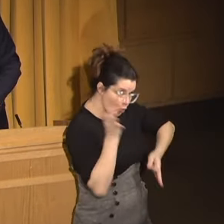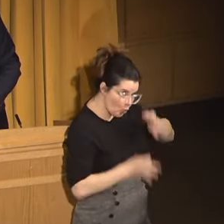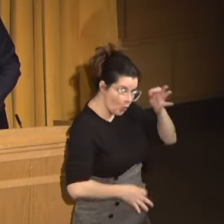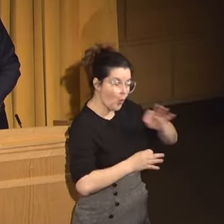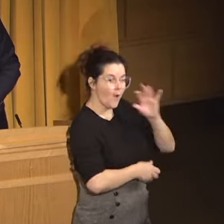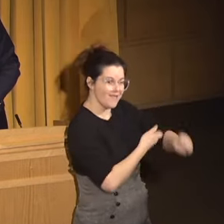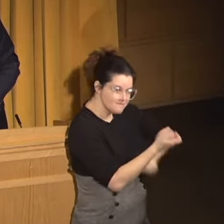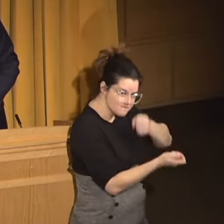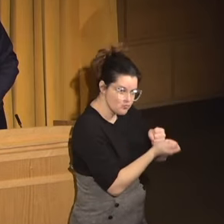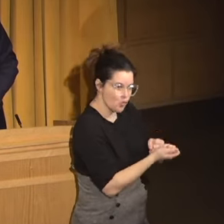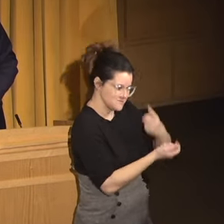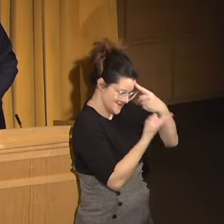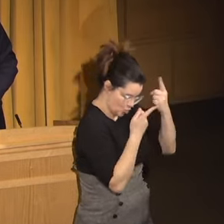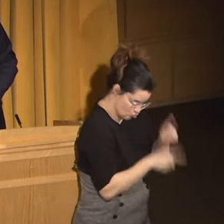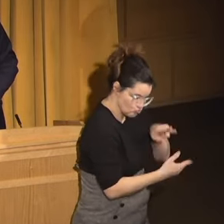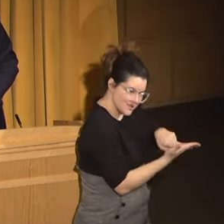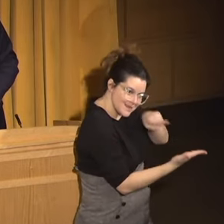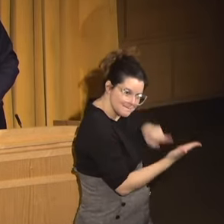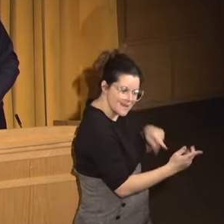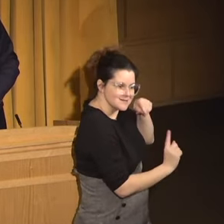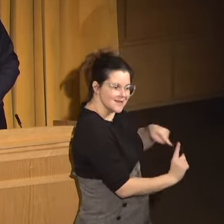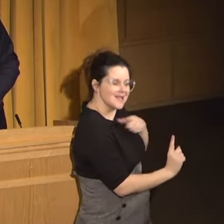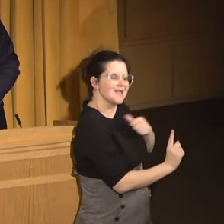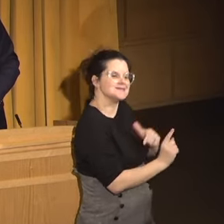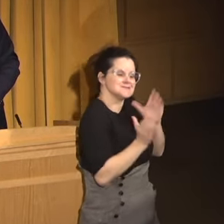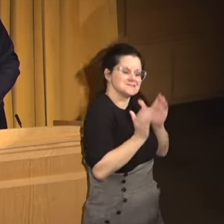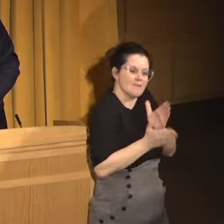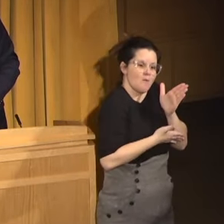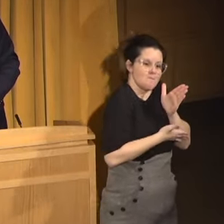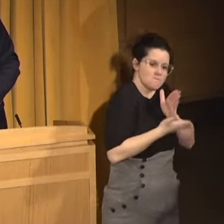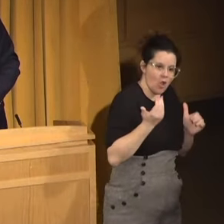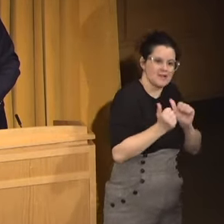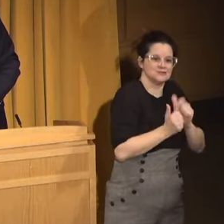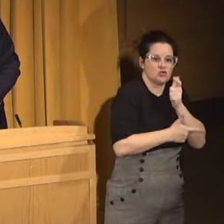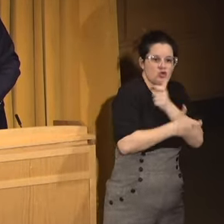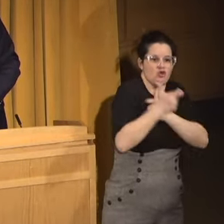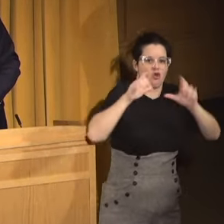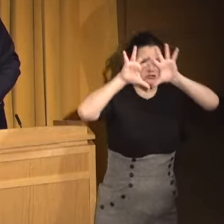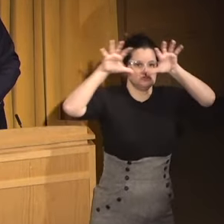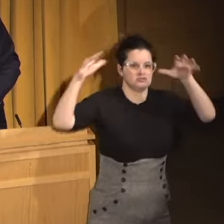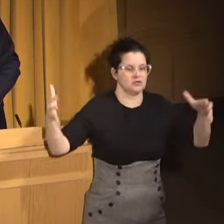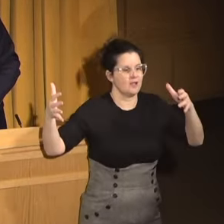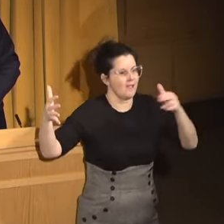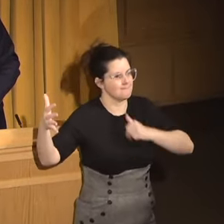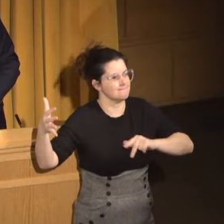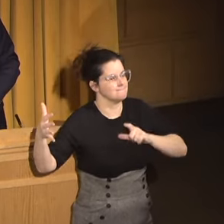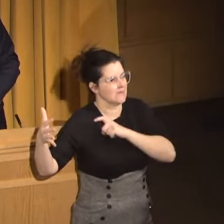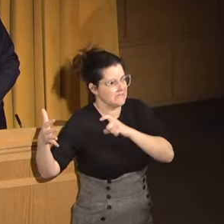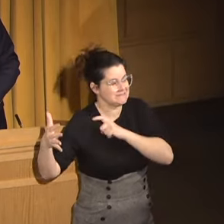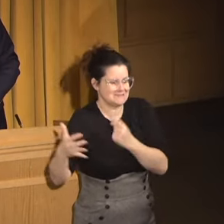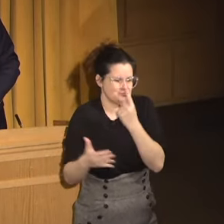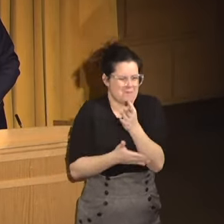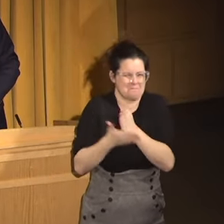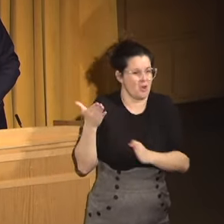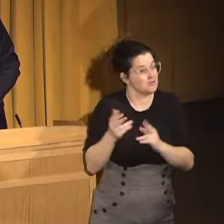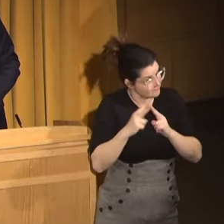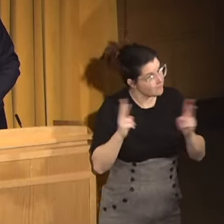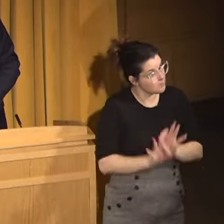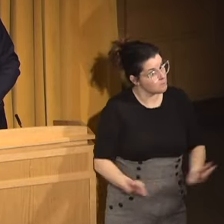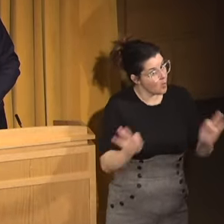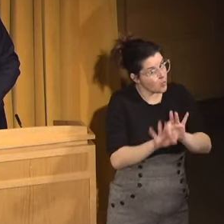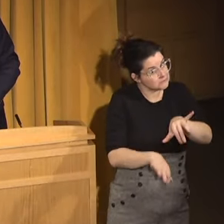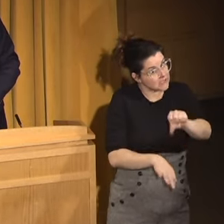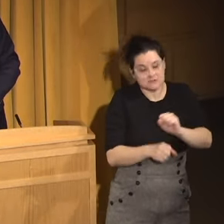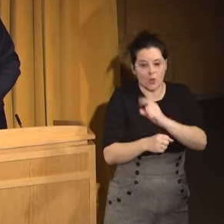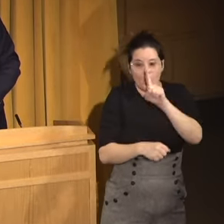maybe essential part of the larger solution to policing, right? One piece of it, right? It's a really important piece.